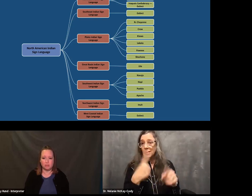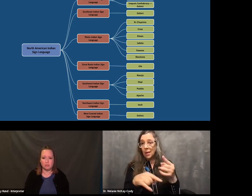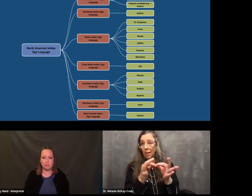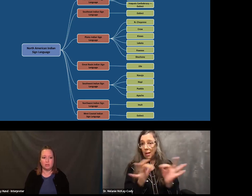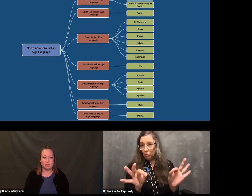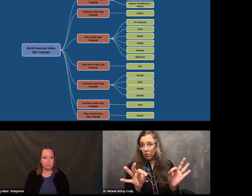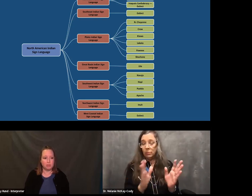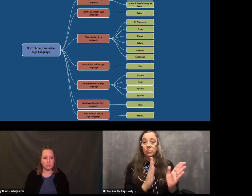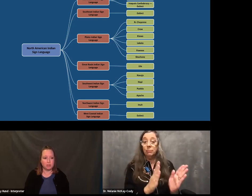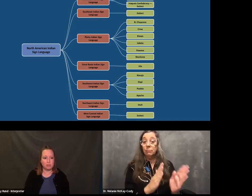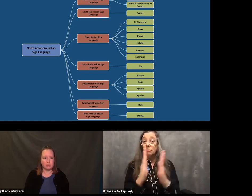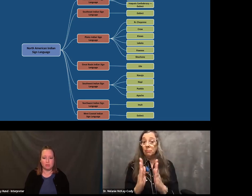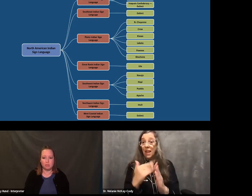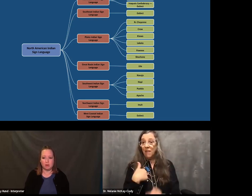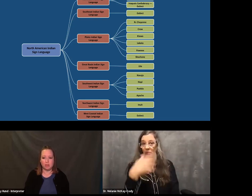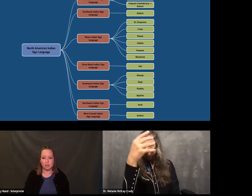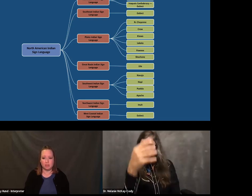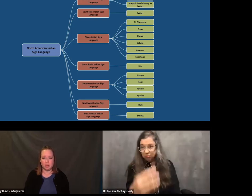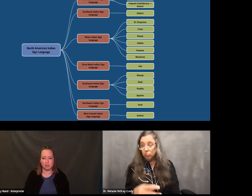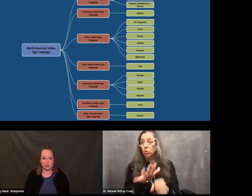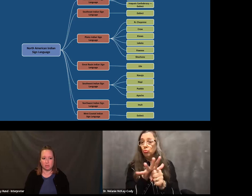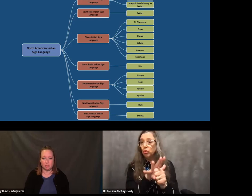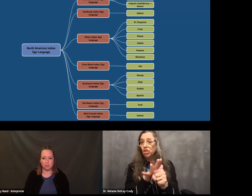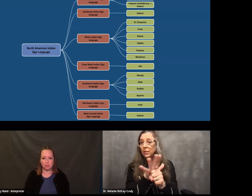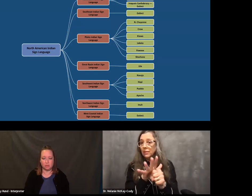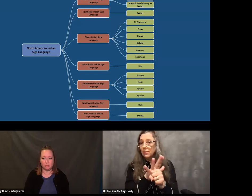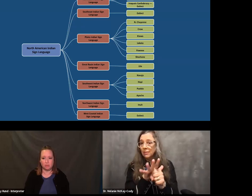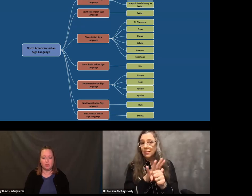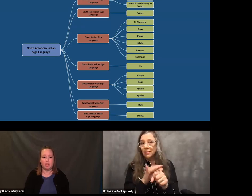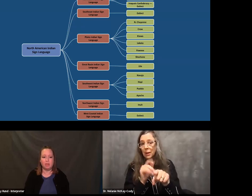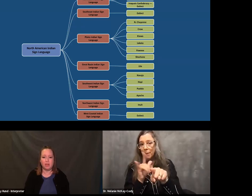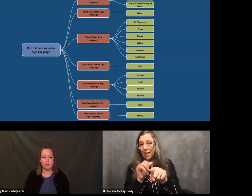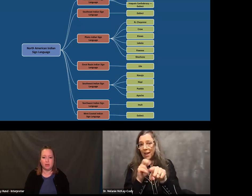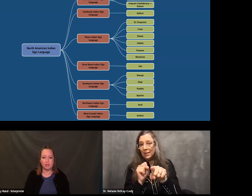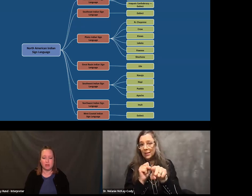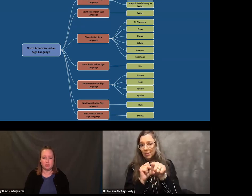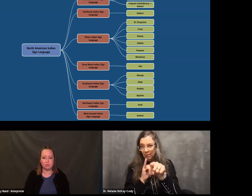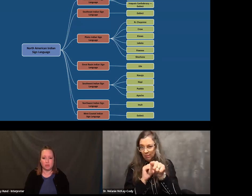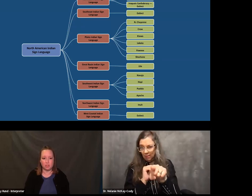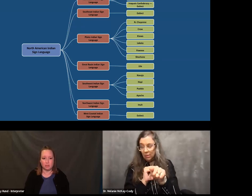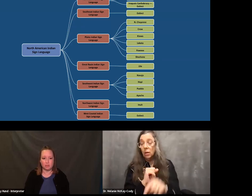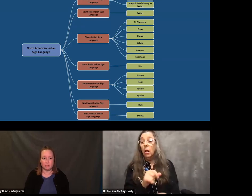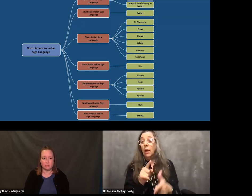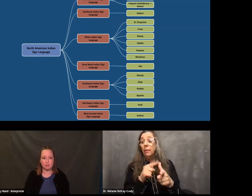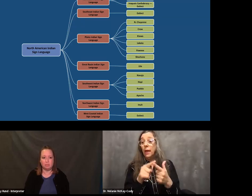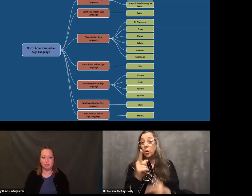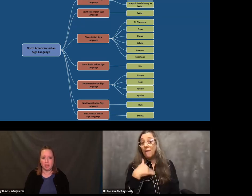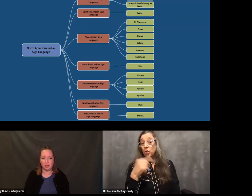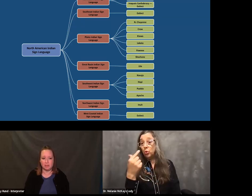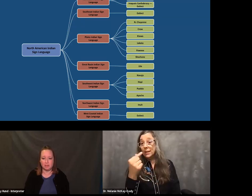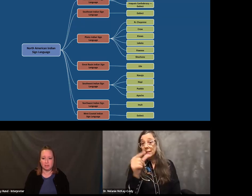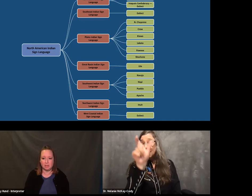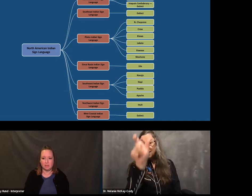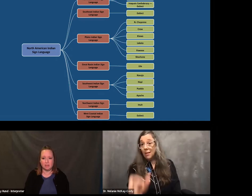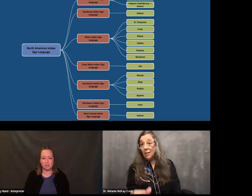work. The blue, we're talking about North American Indian Sign Language. Then we break it down into regions. The